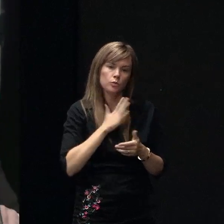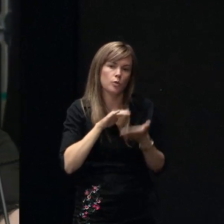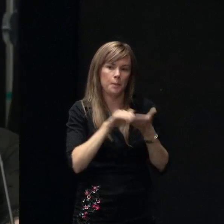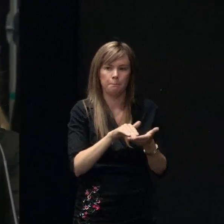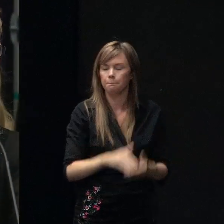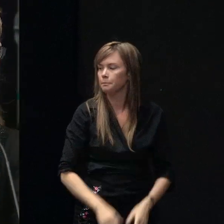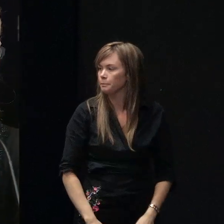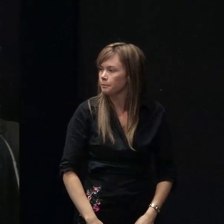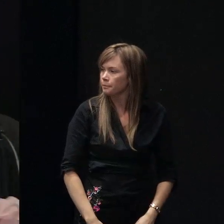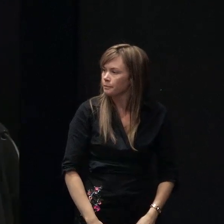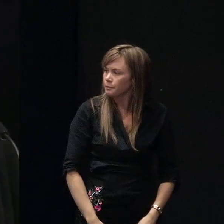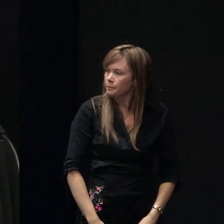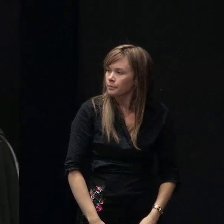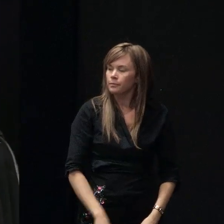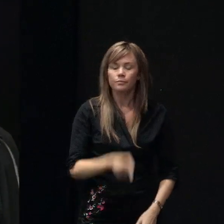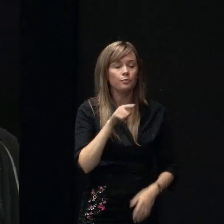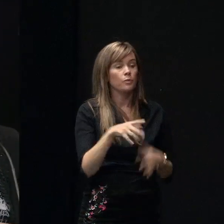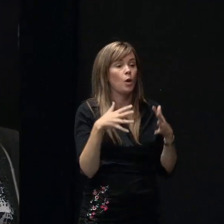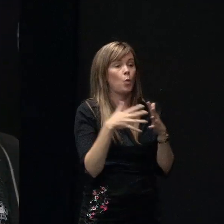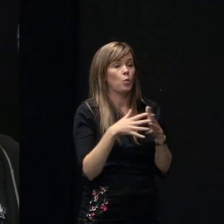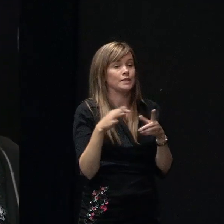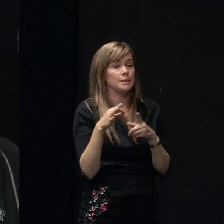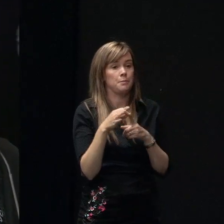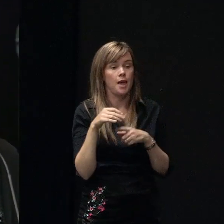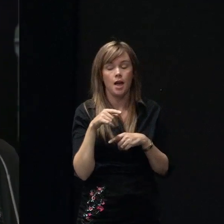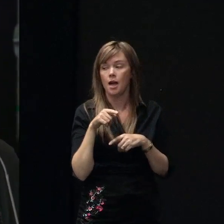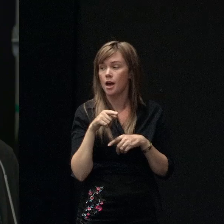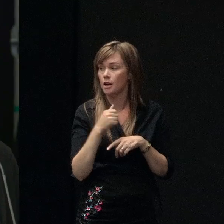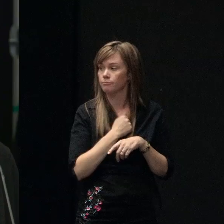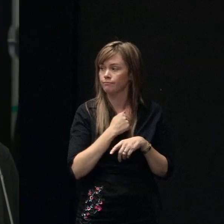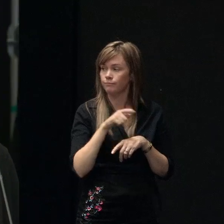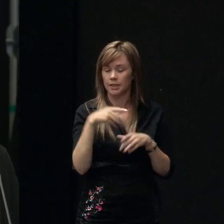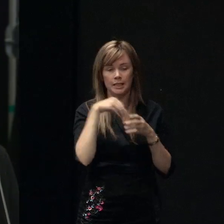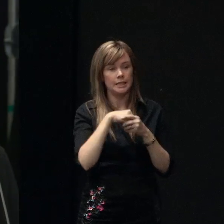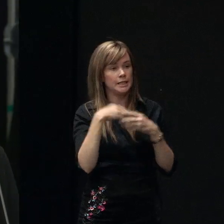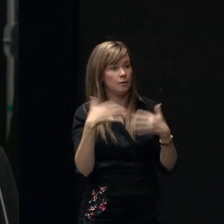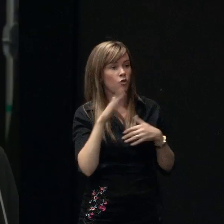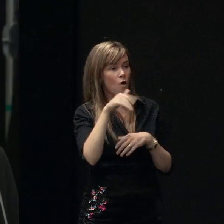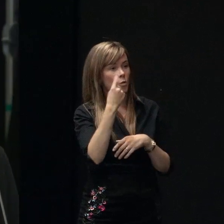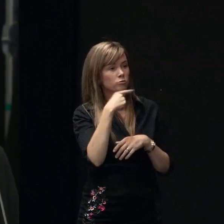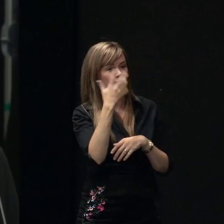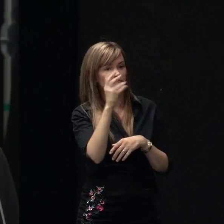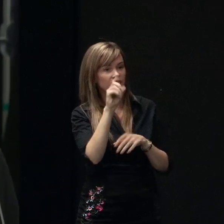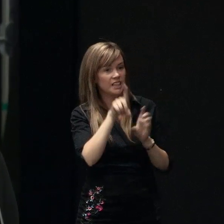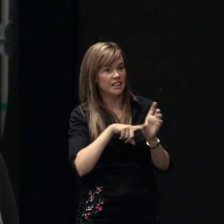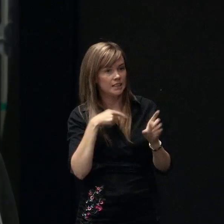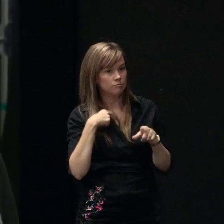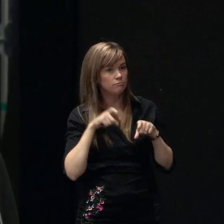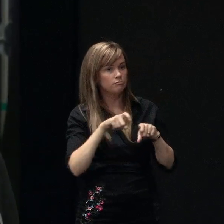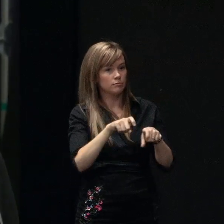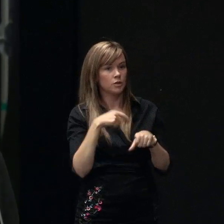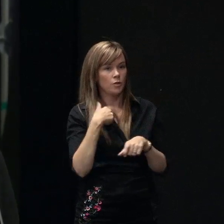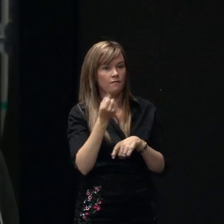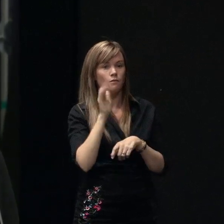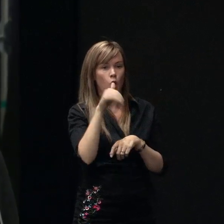yeah so thank you Westpac's been in Canterbury for over 150 years and we employ over